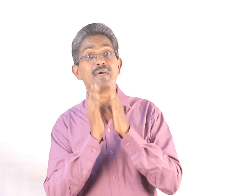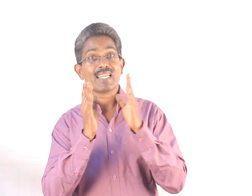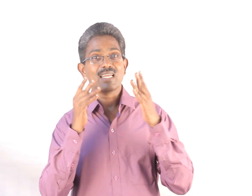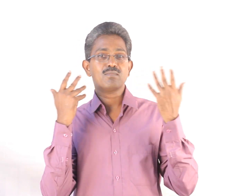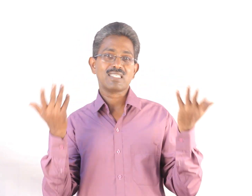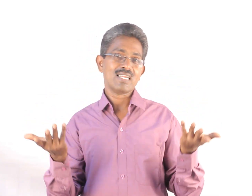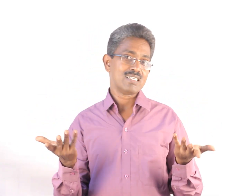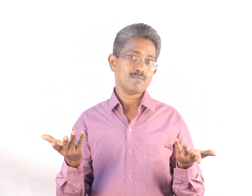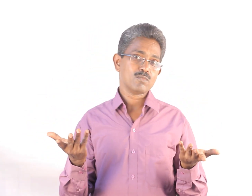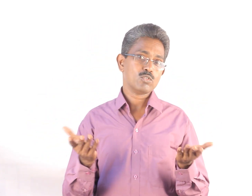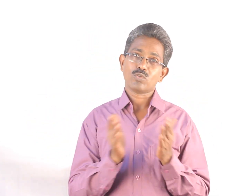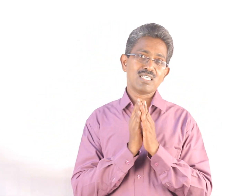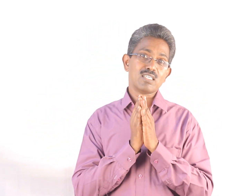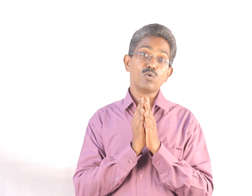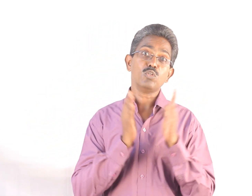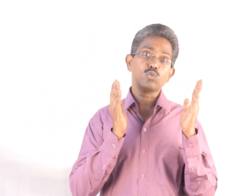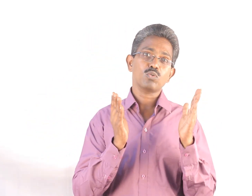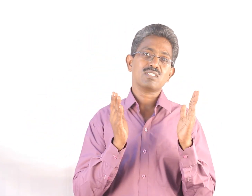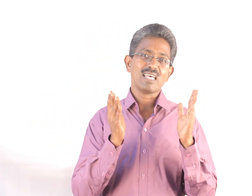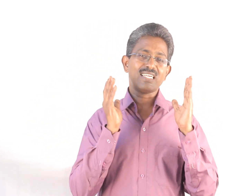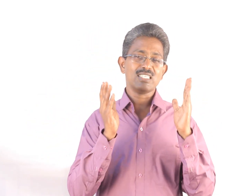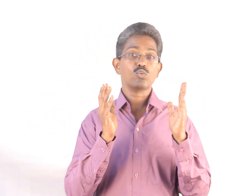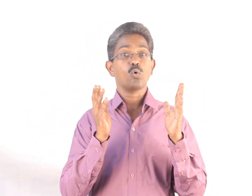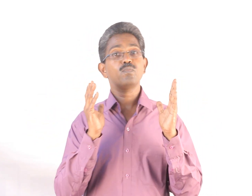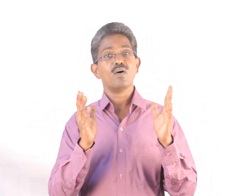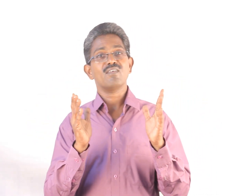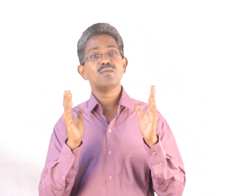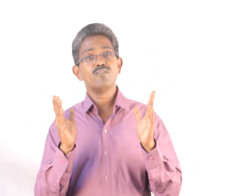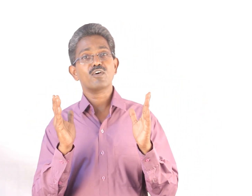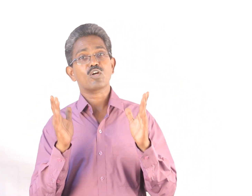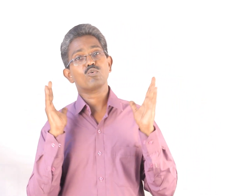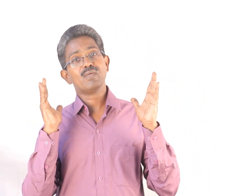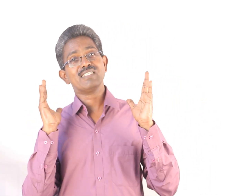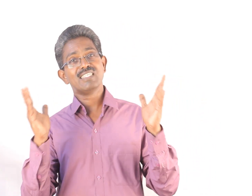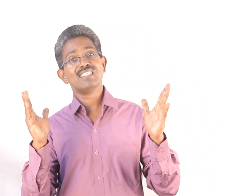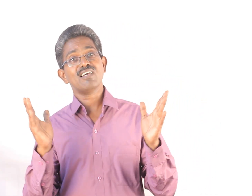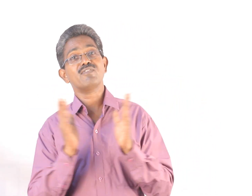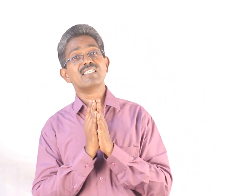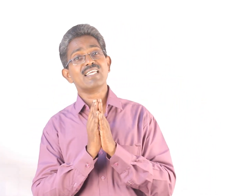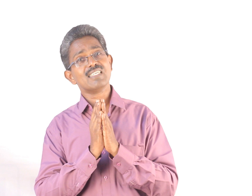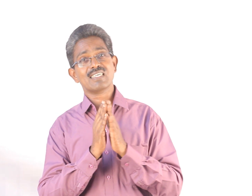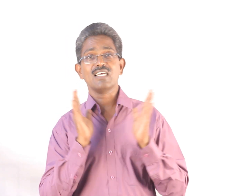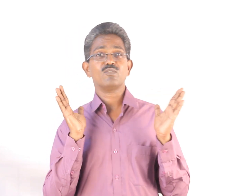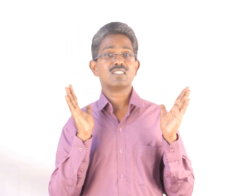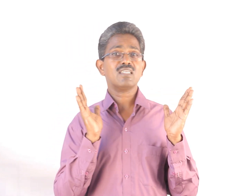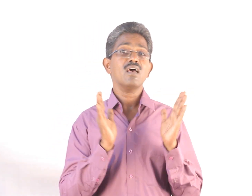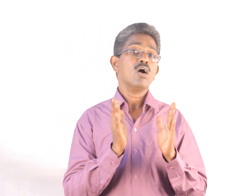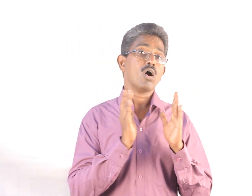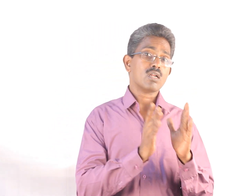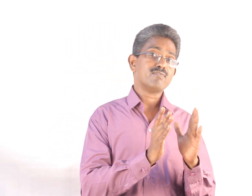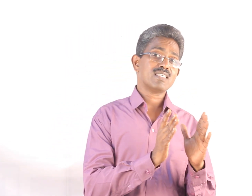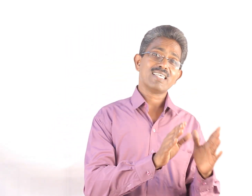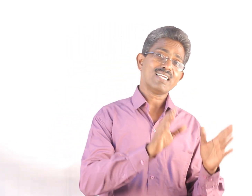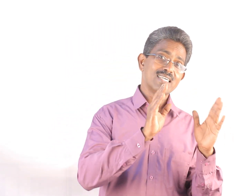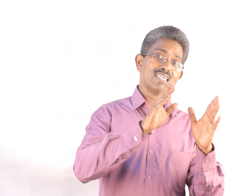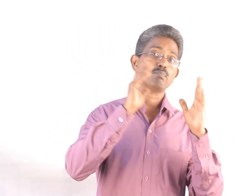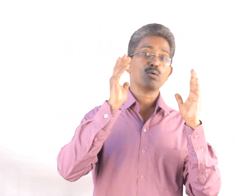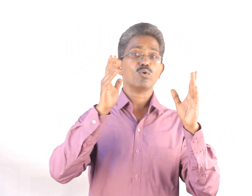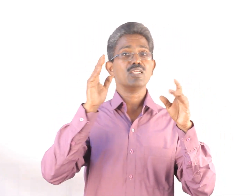per annum salary. So there is a good salary scope available for automobile engineers after their graduation or after their diploma